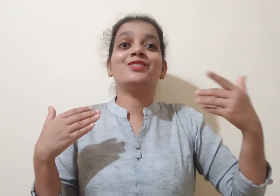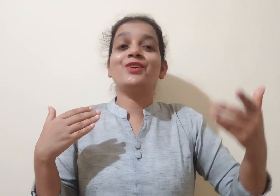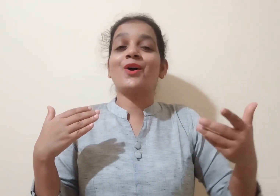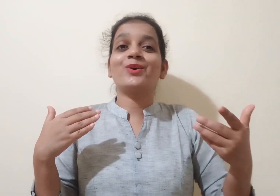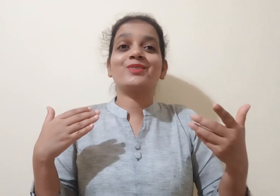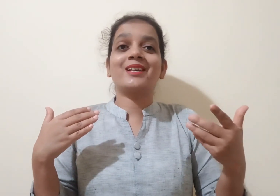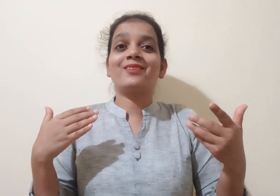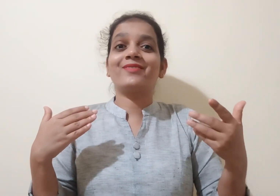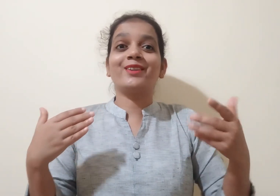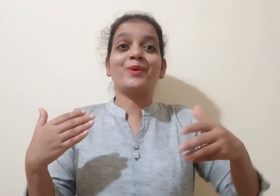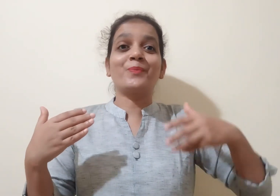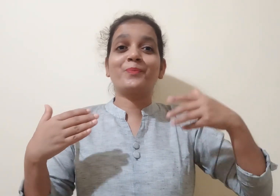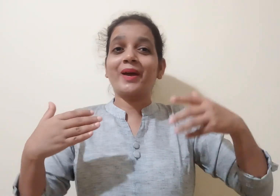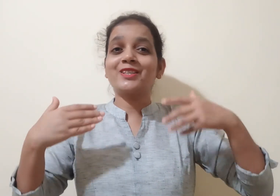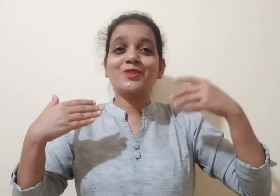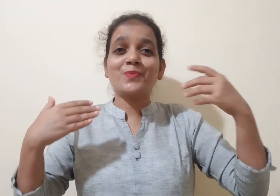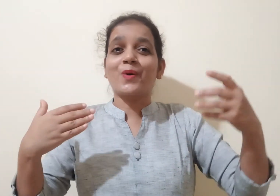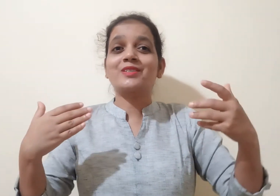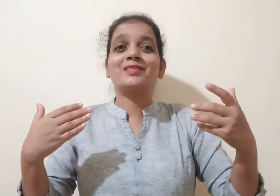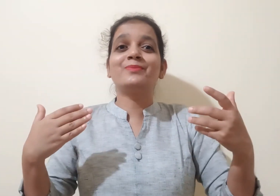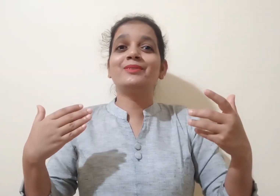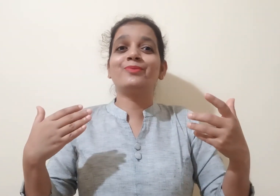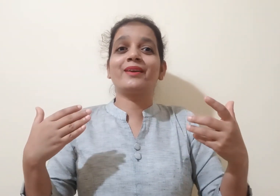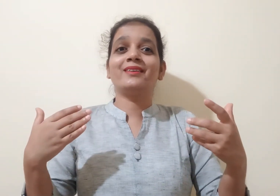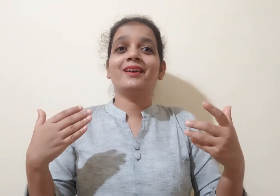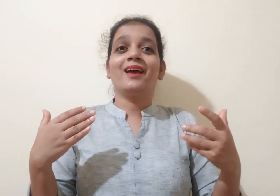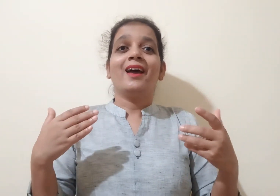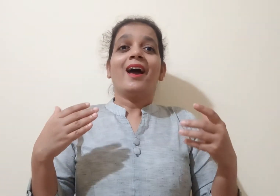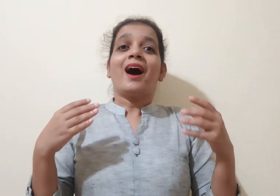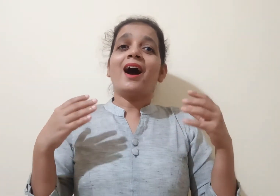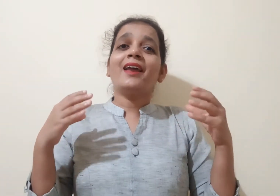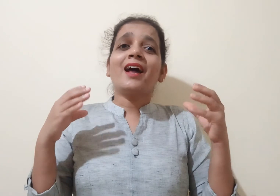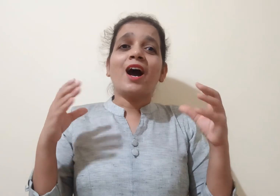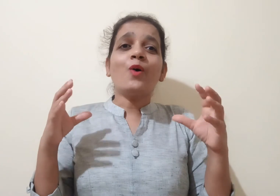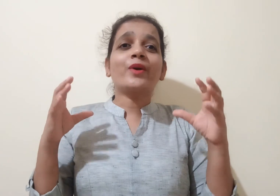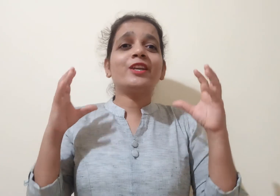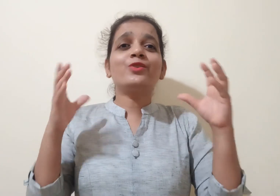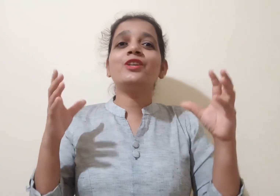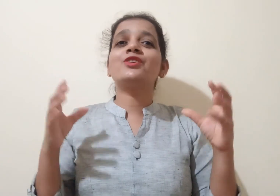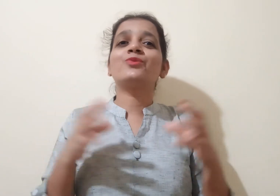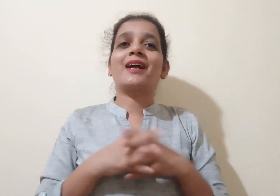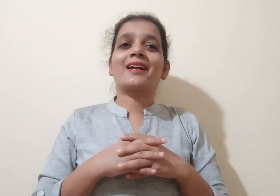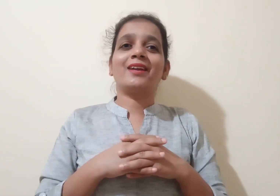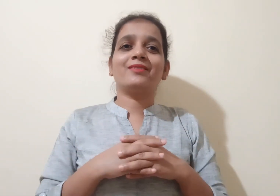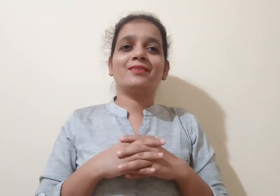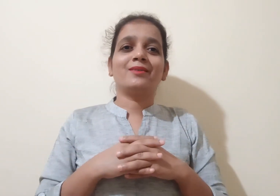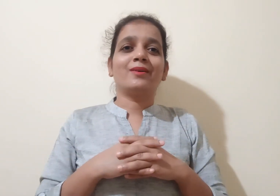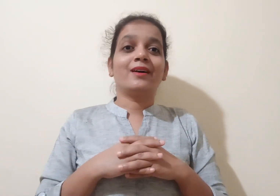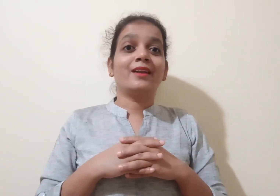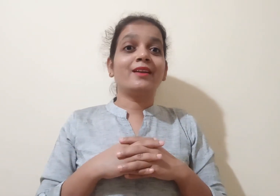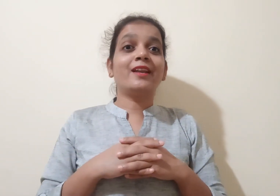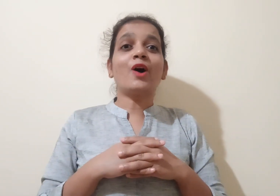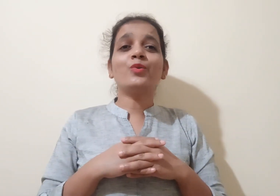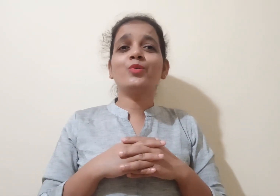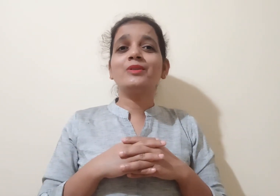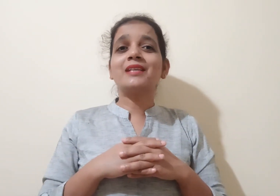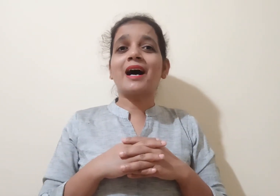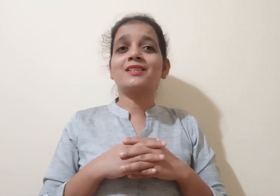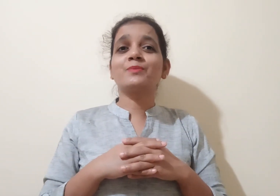yourself in the best possible way. And how can you reach to that level? Now you will ask